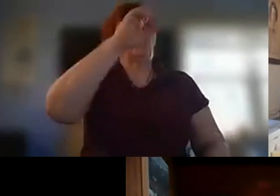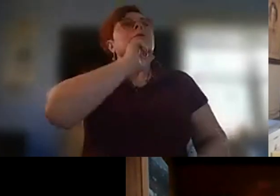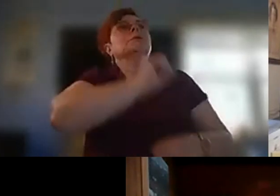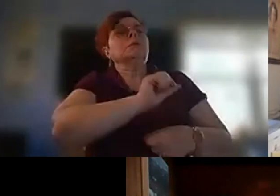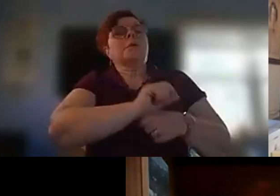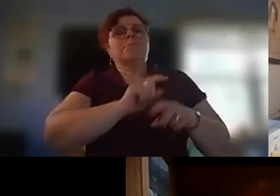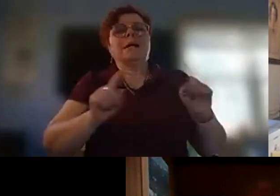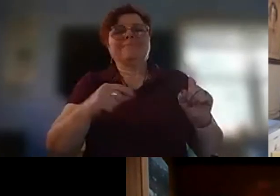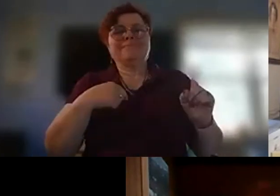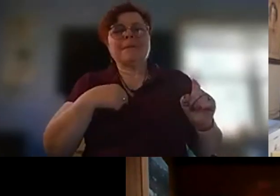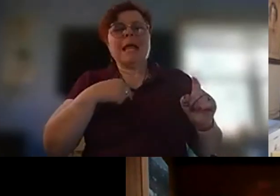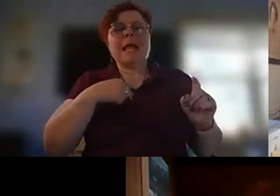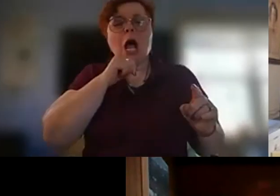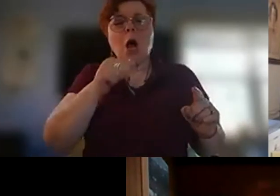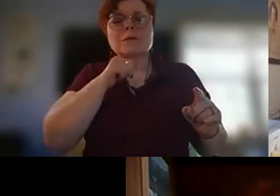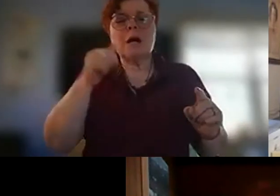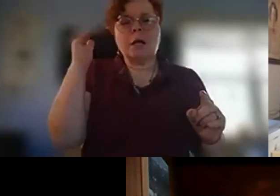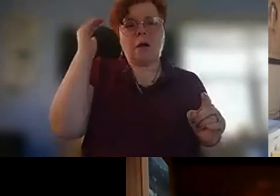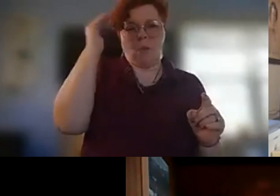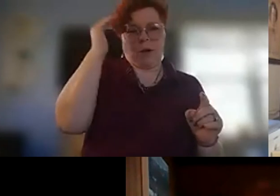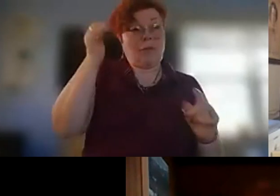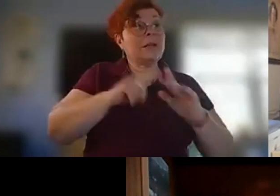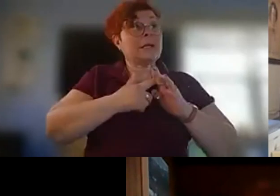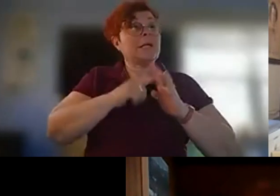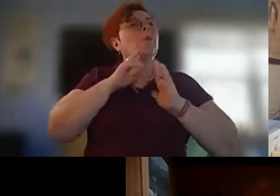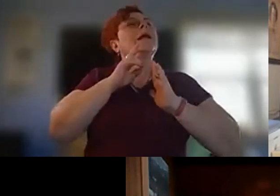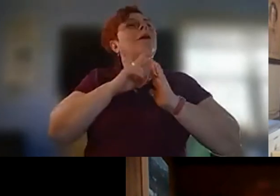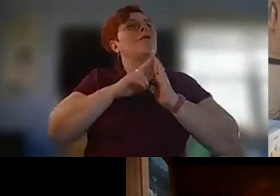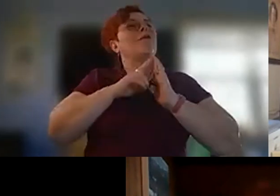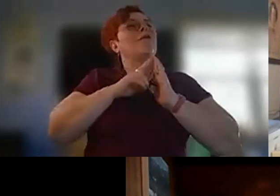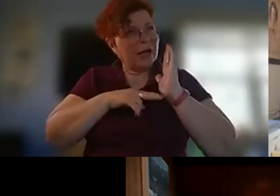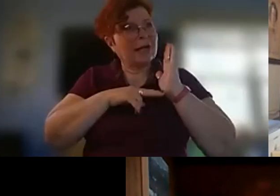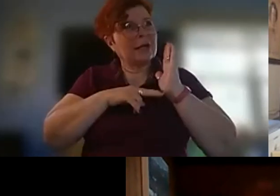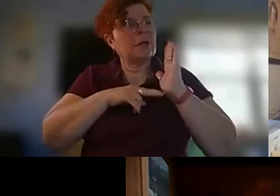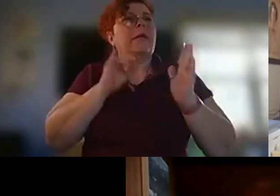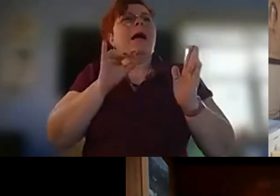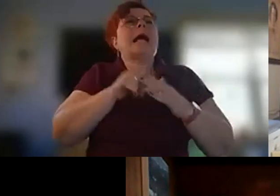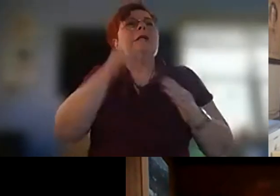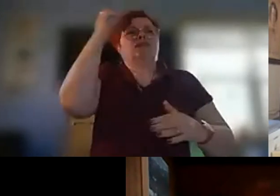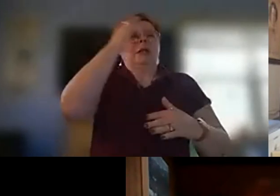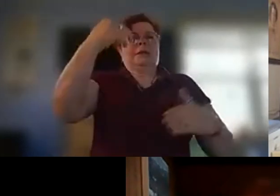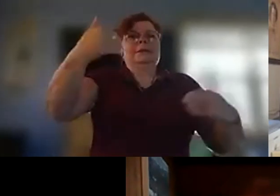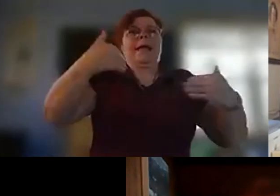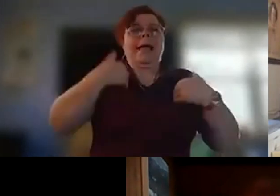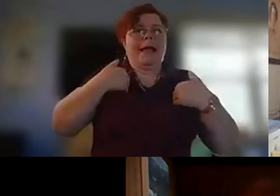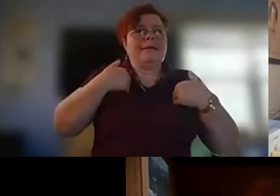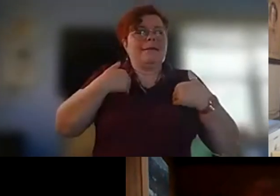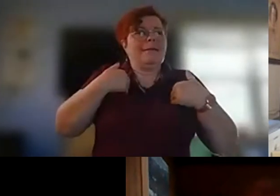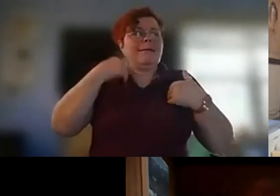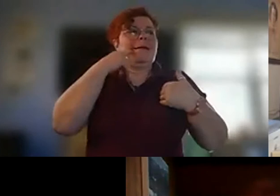i i wasn't aware at the beginning when i read these poems that there had been a prompt and so obviously it began to become clear to me after i read all the